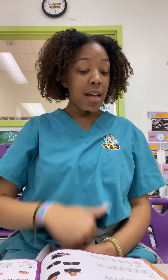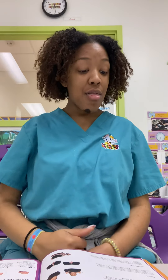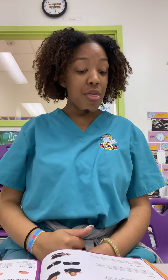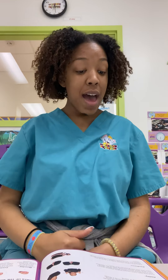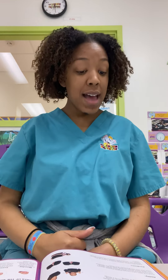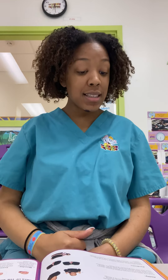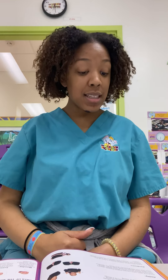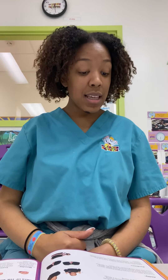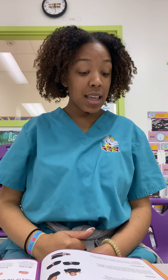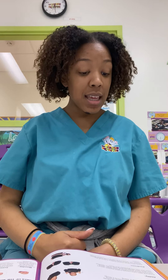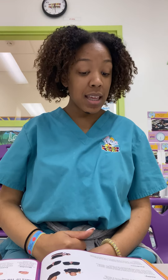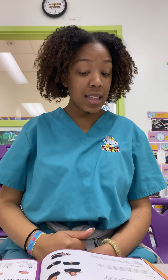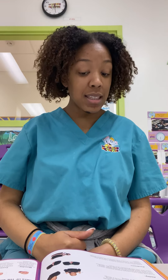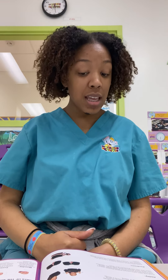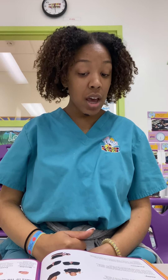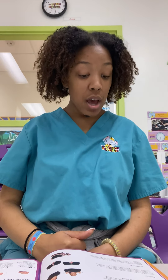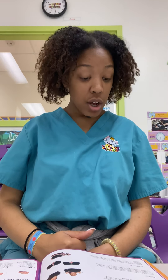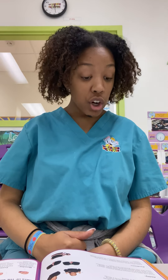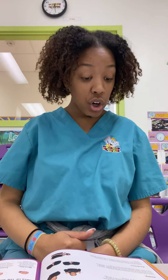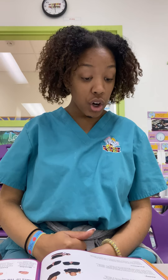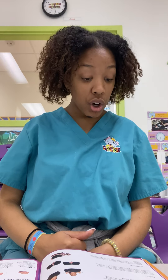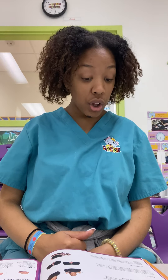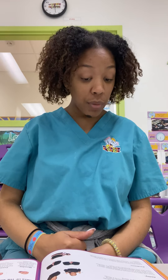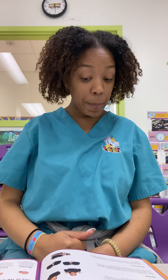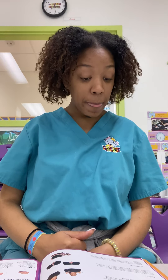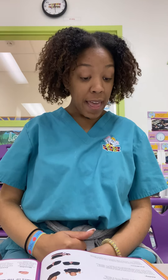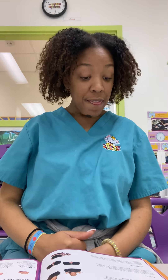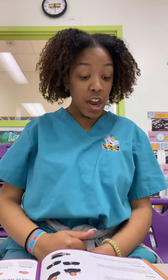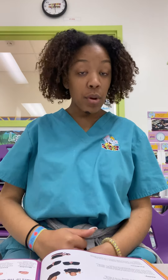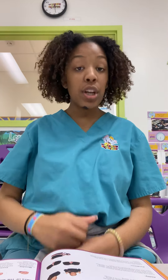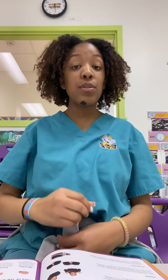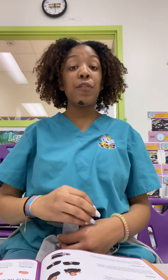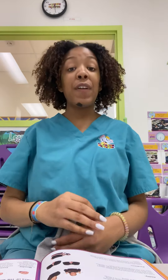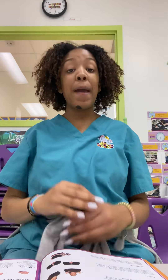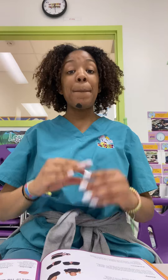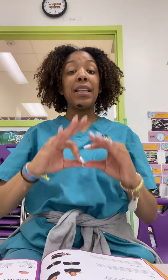That is girl. Then we're gonna do family.